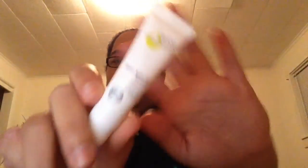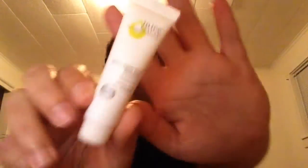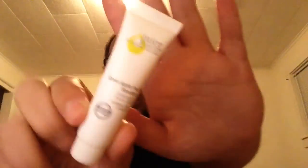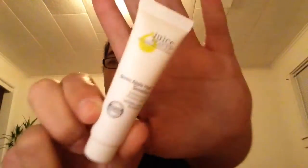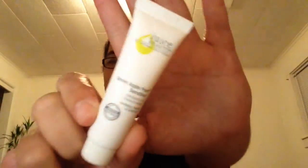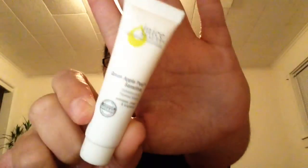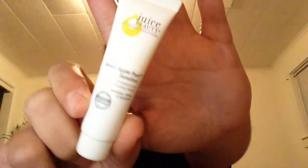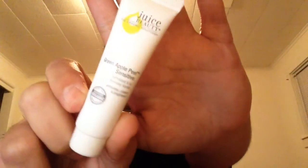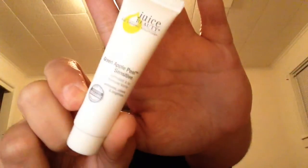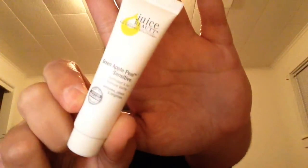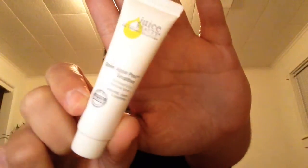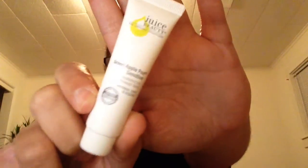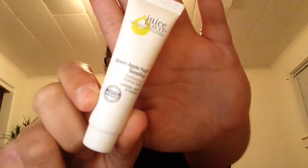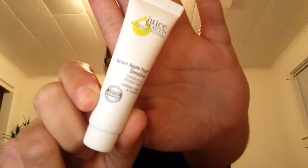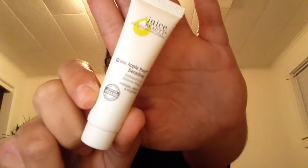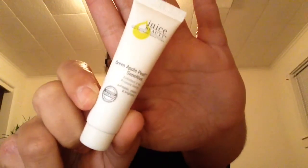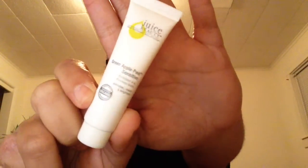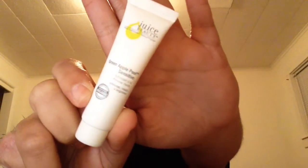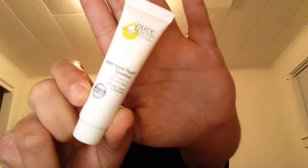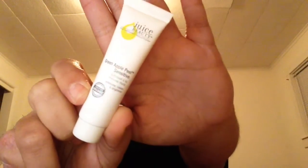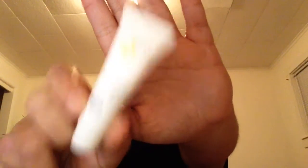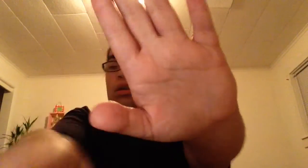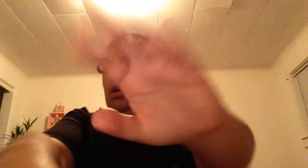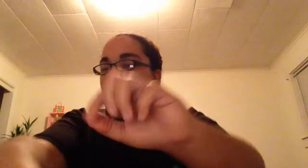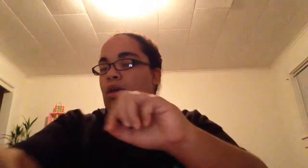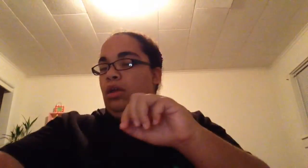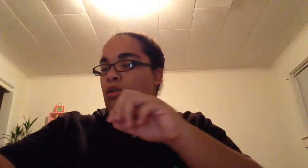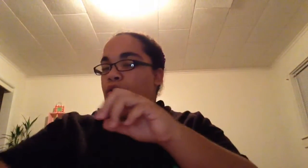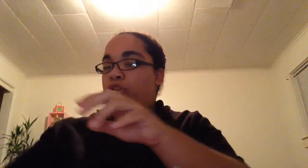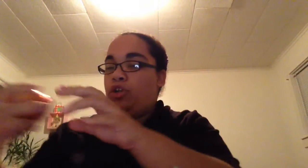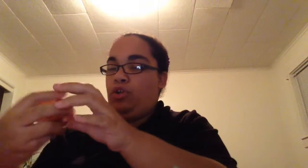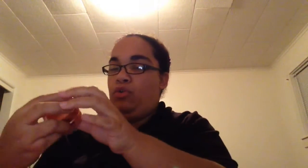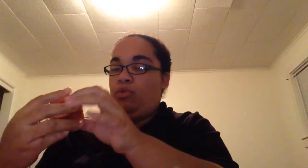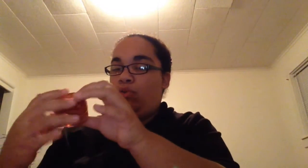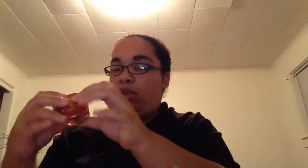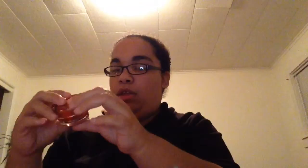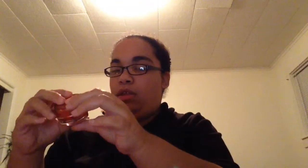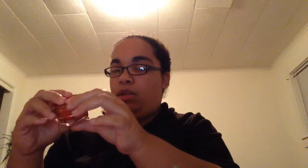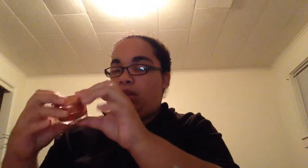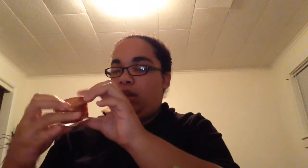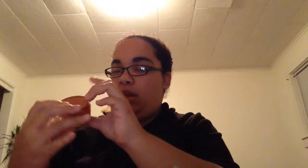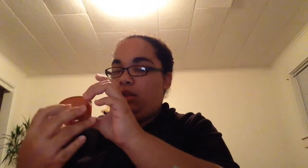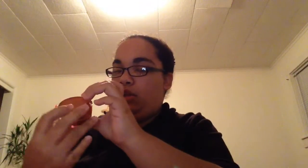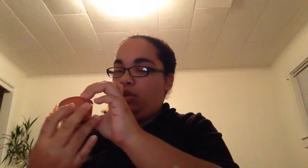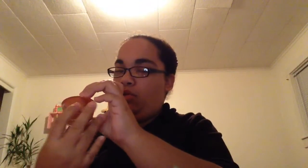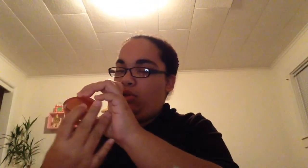that's what it is and I'll show you this cause I didn't show you